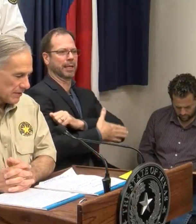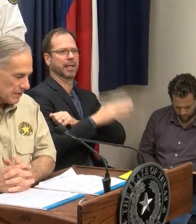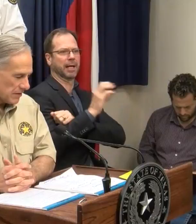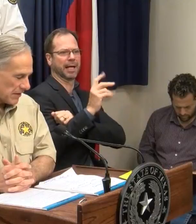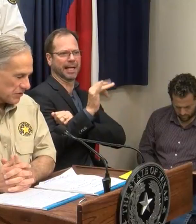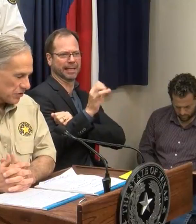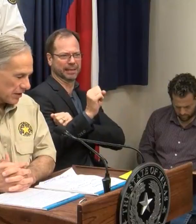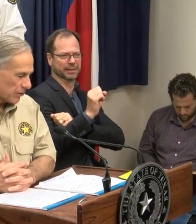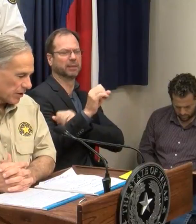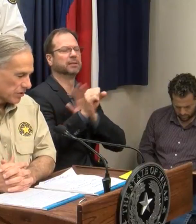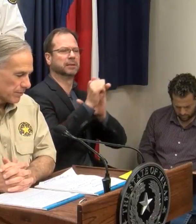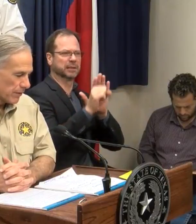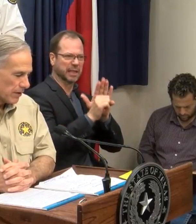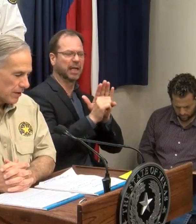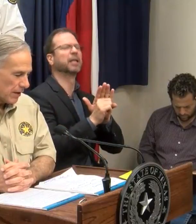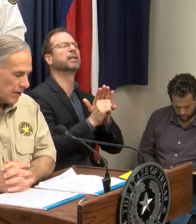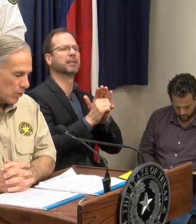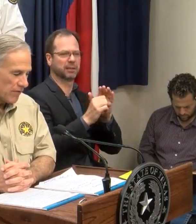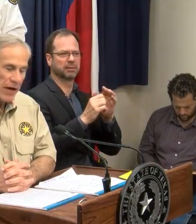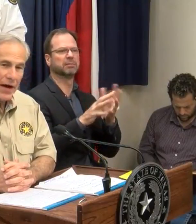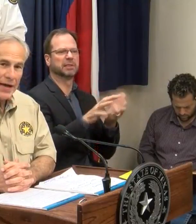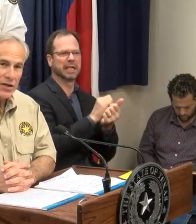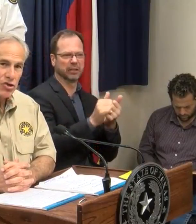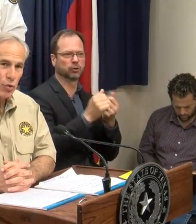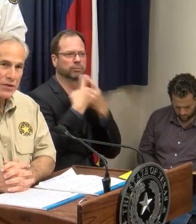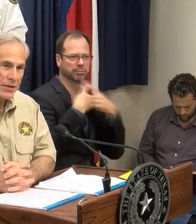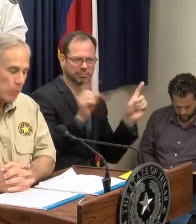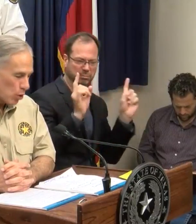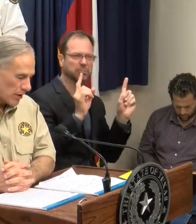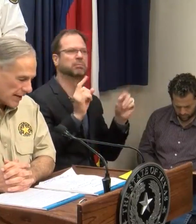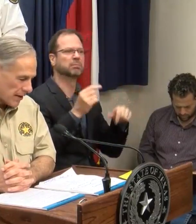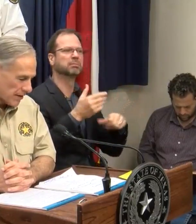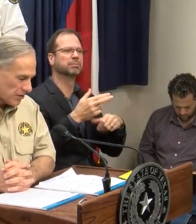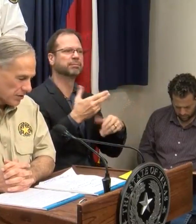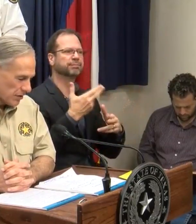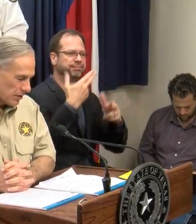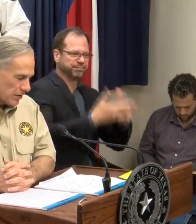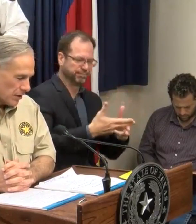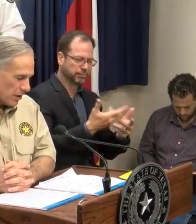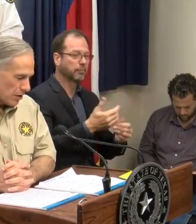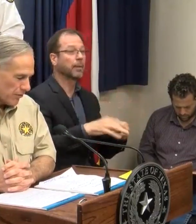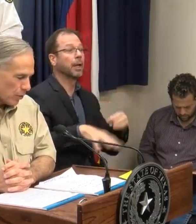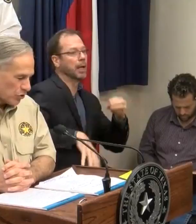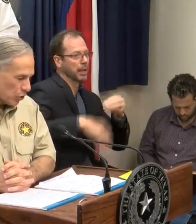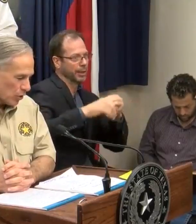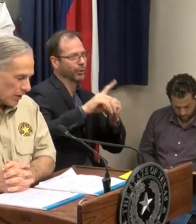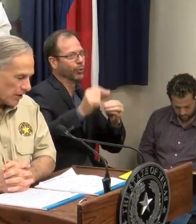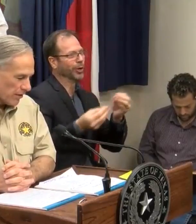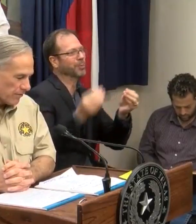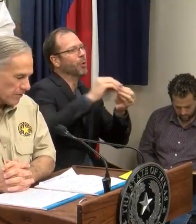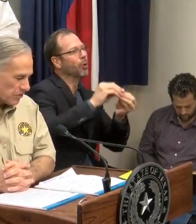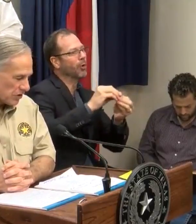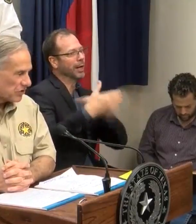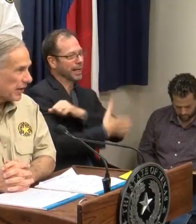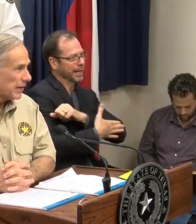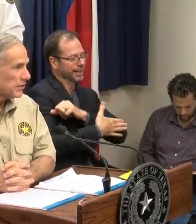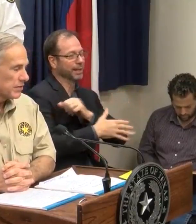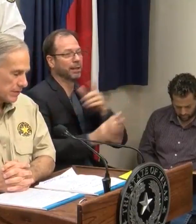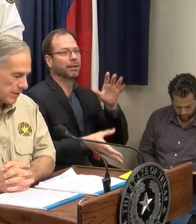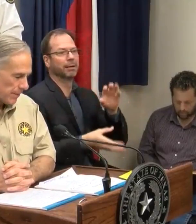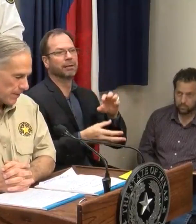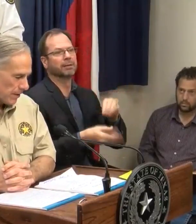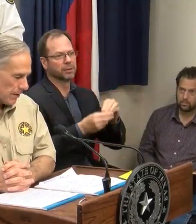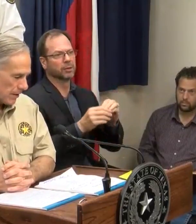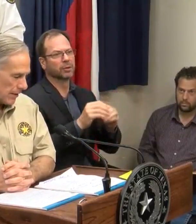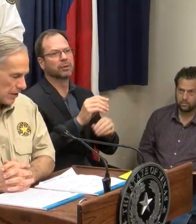a state disaster declaration. And we have now added 20 more counties for a total of six counties.